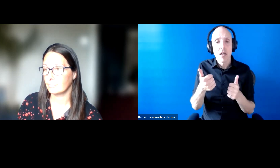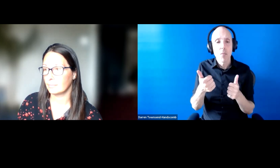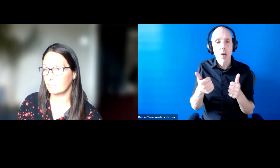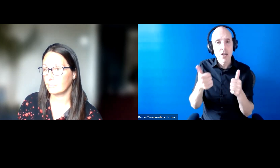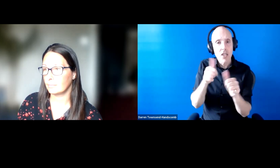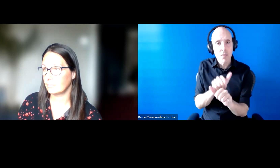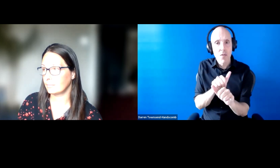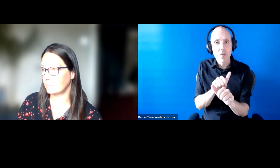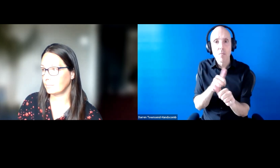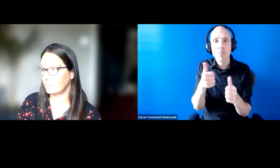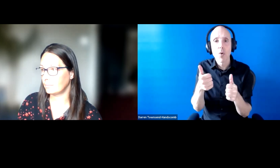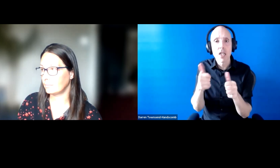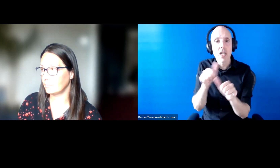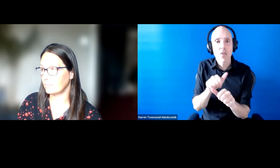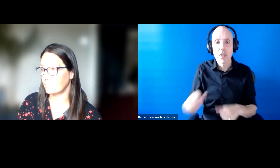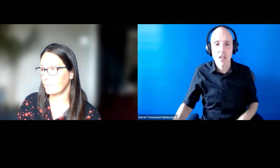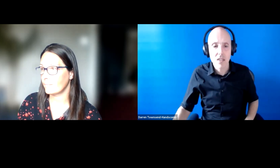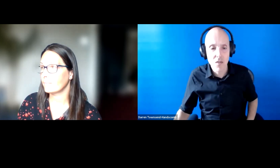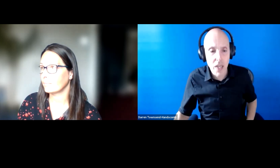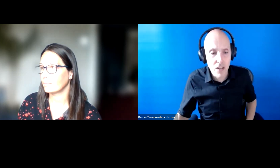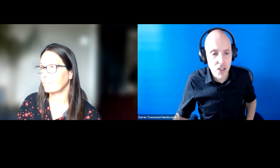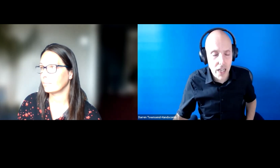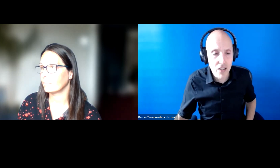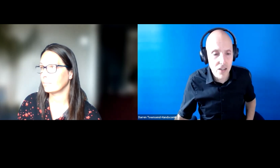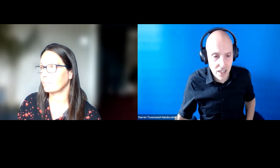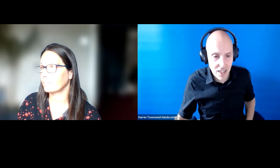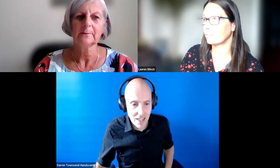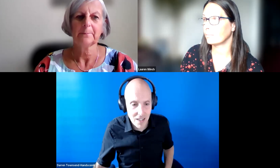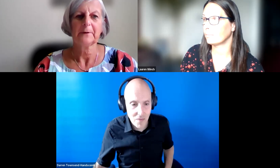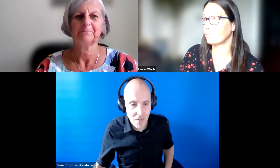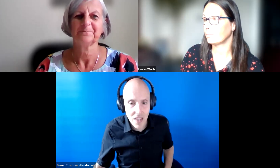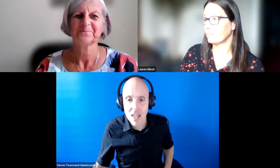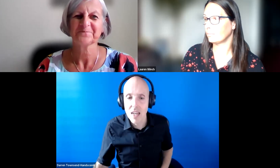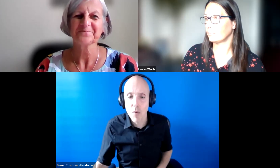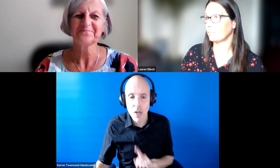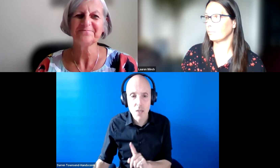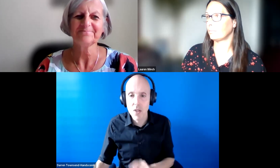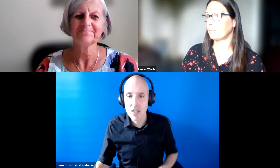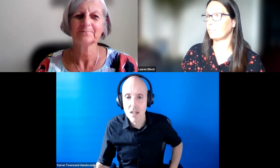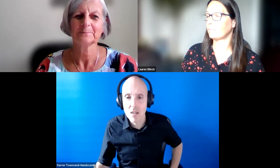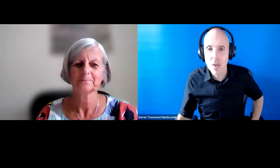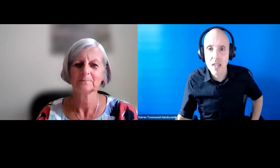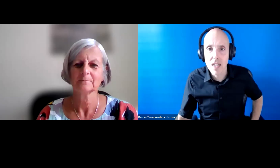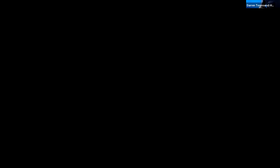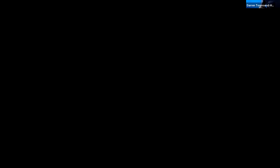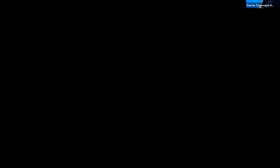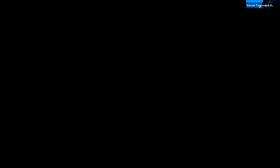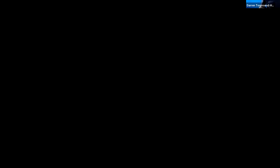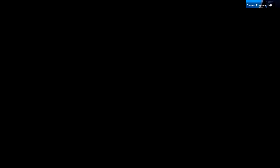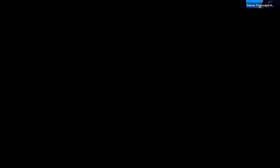Thanks very much, Lauren. I'm just going to put my slides up. Pauline, just before you start, can we make sure that we've